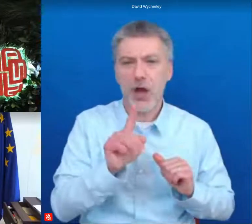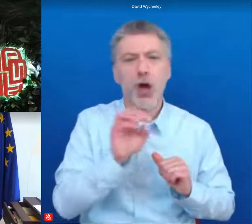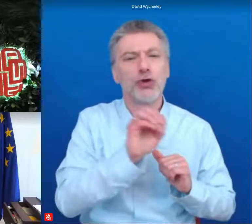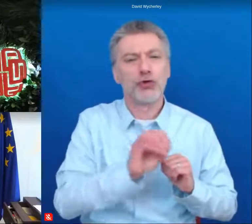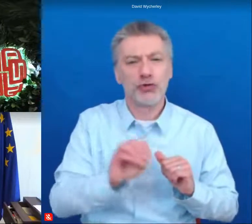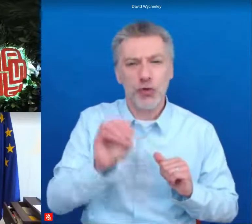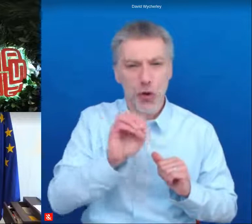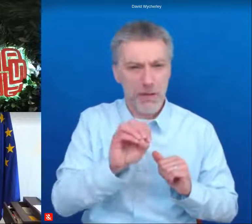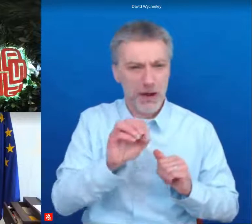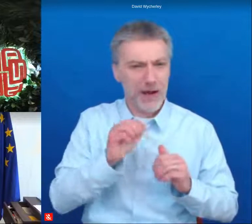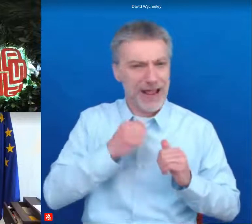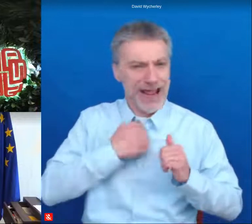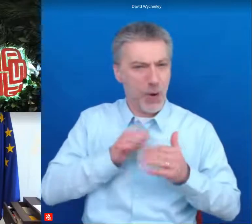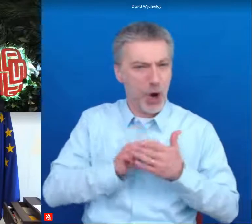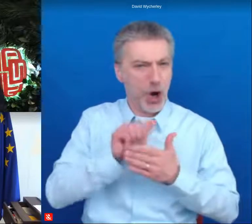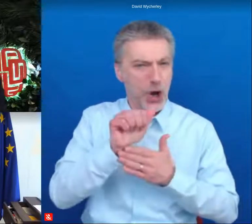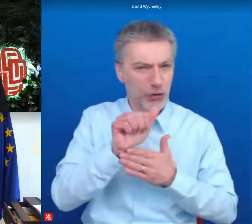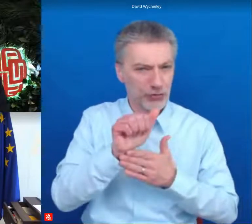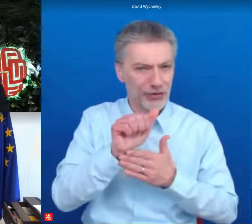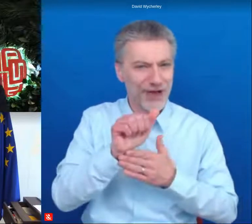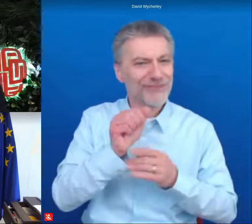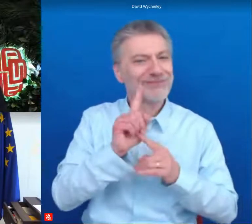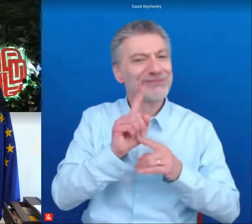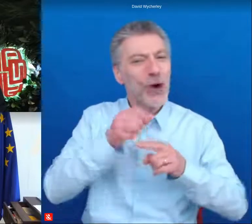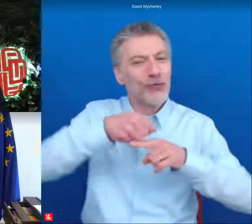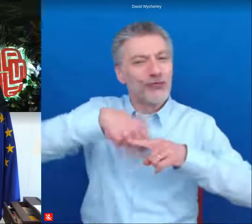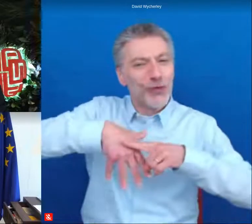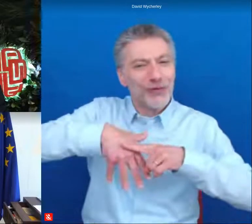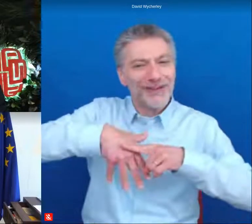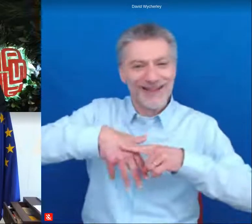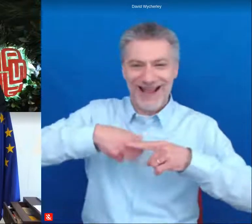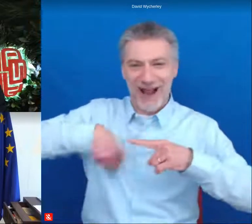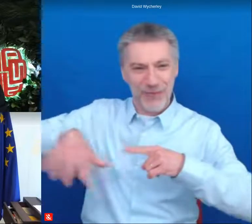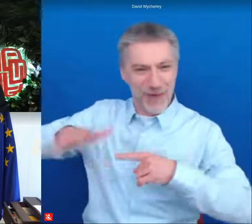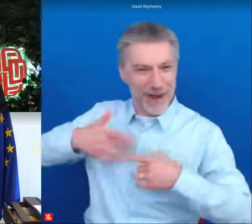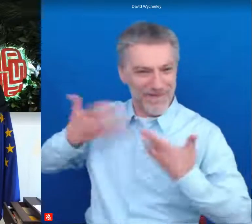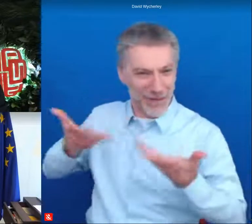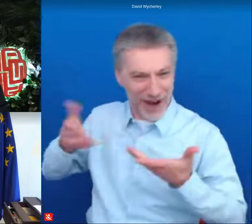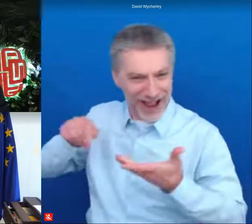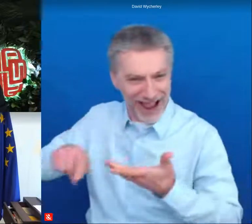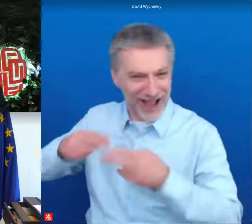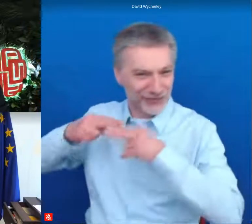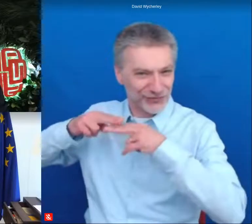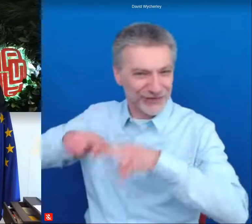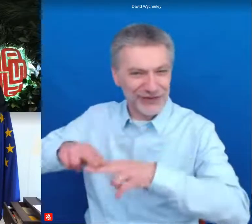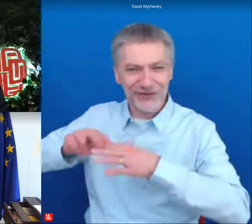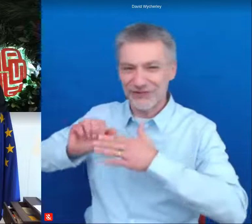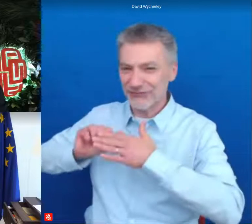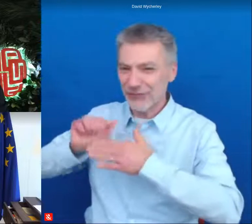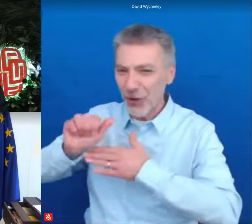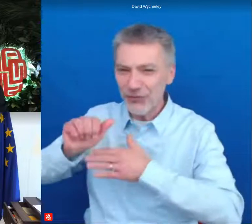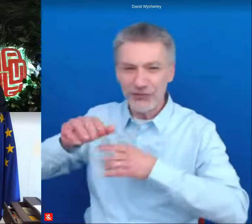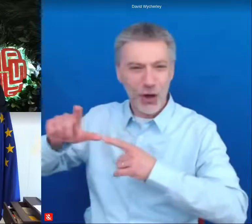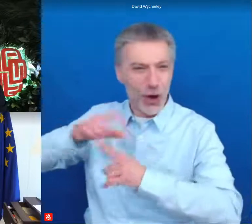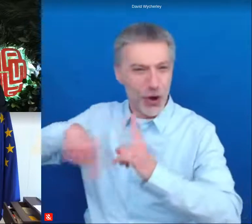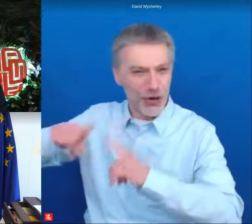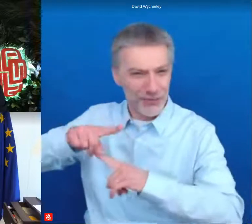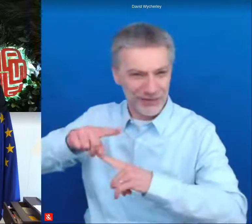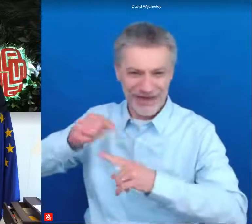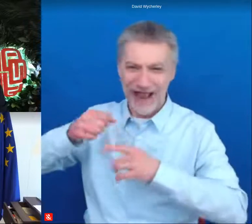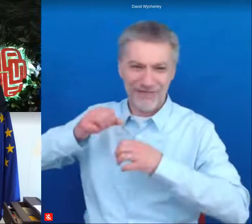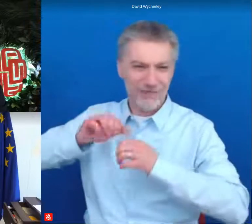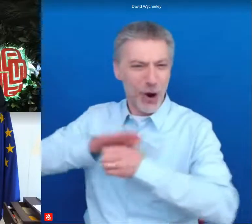our culture is strongly rooted in our regions our traditions our communities they all have strong